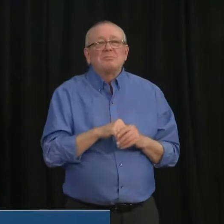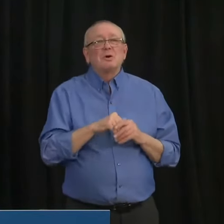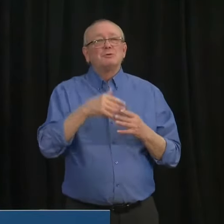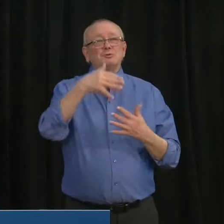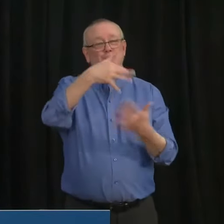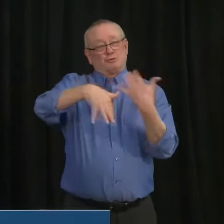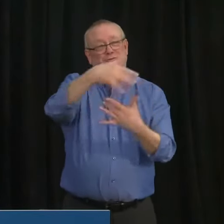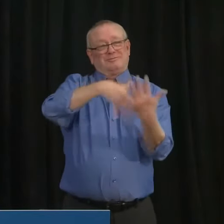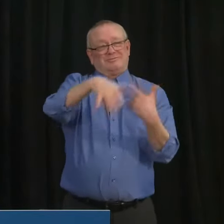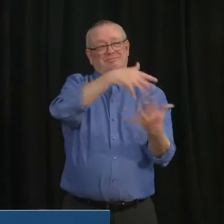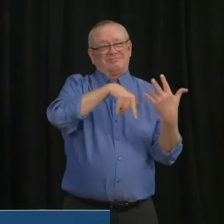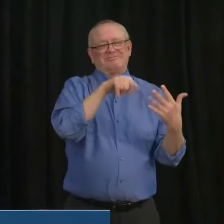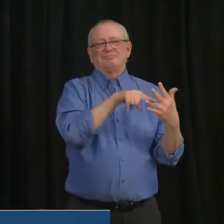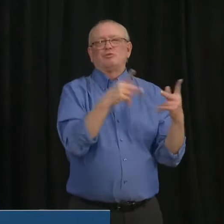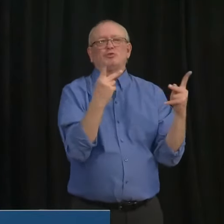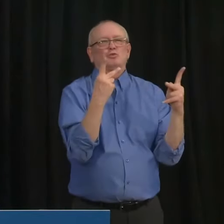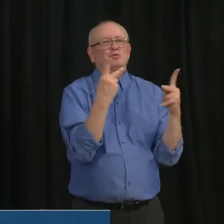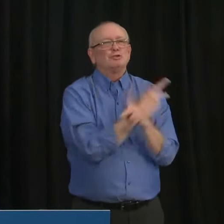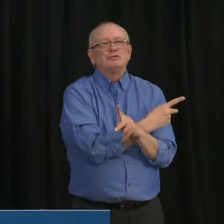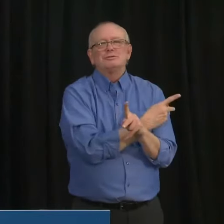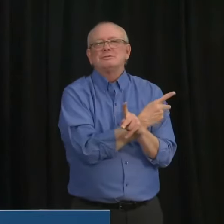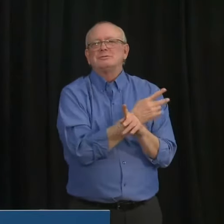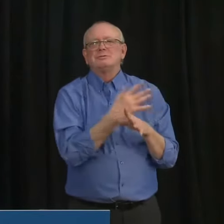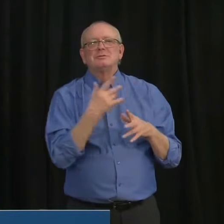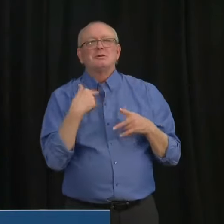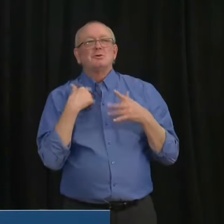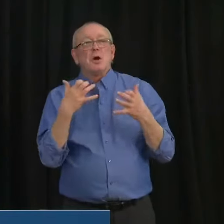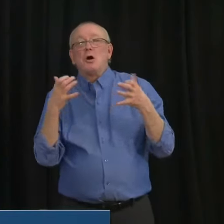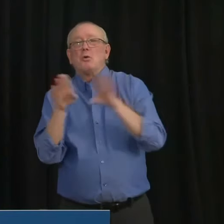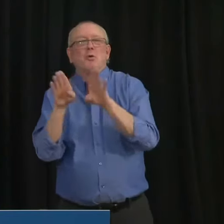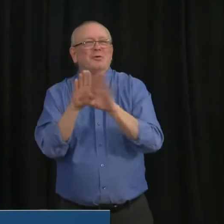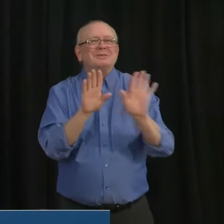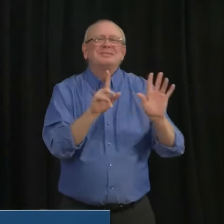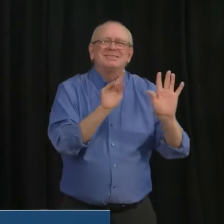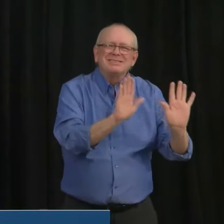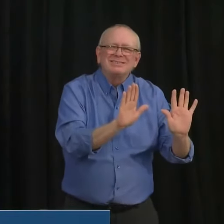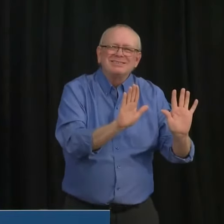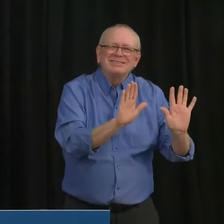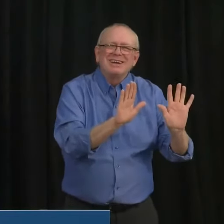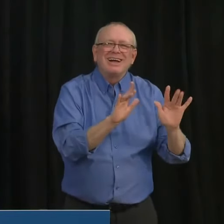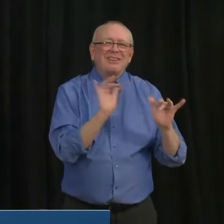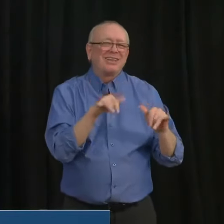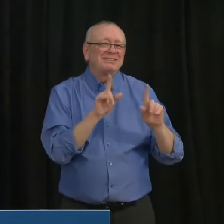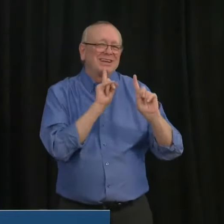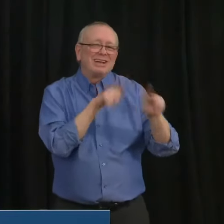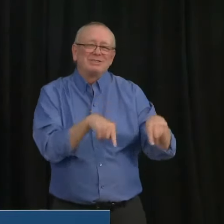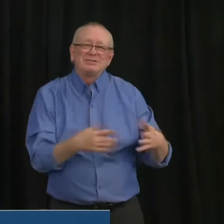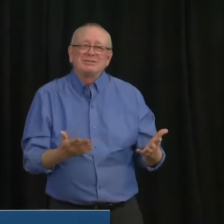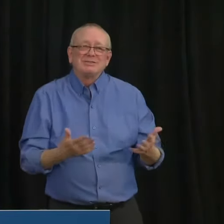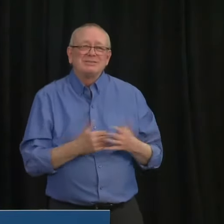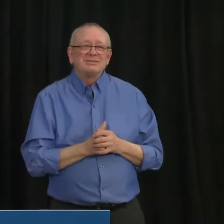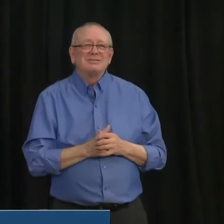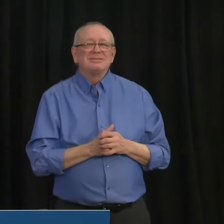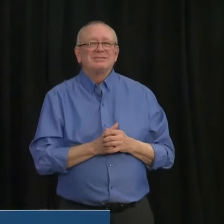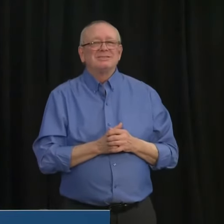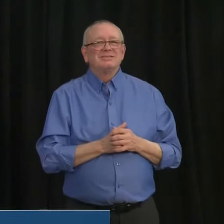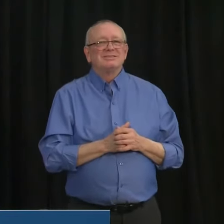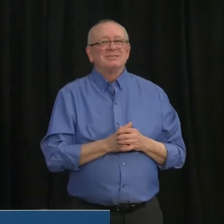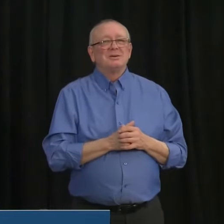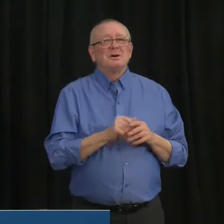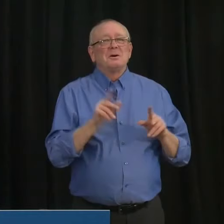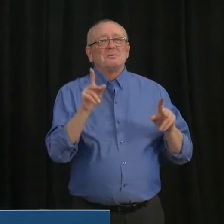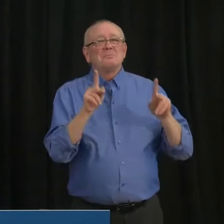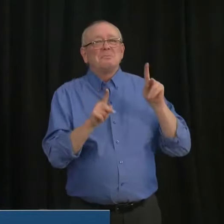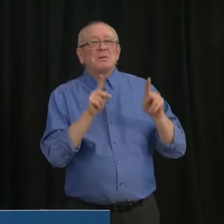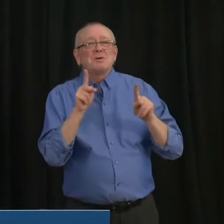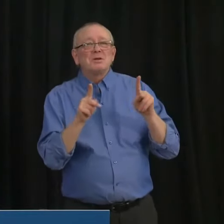demanded the closure of those places. I, I will repeat, I believe that, um, people who are recommending, uh, so-called lockdown policies, I'm sure